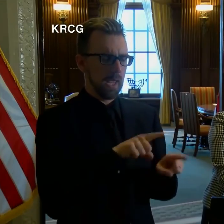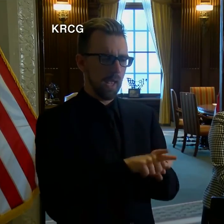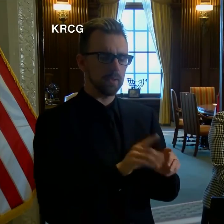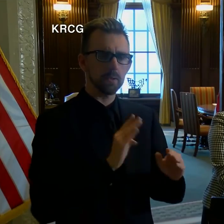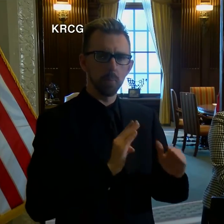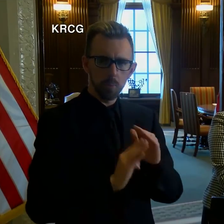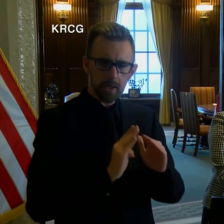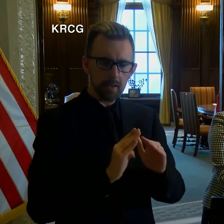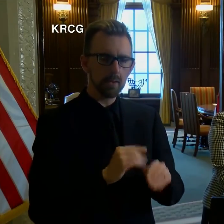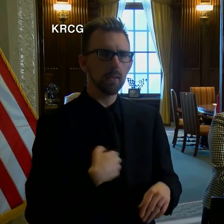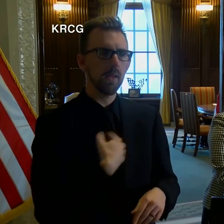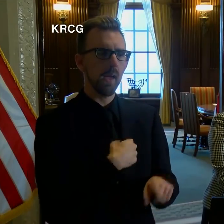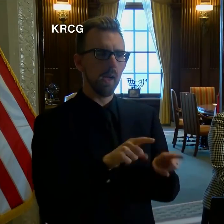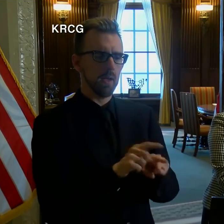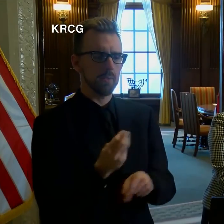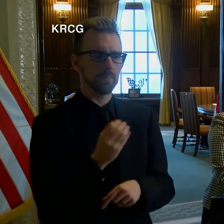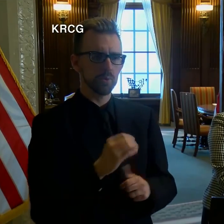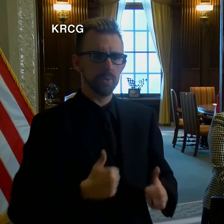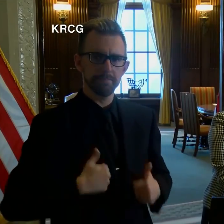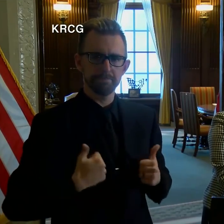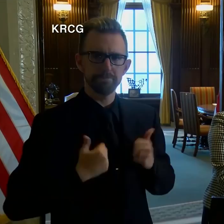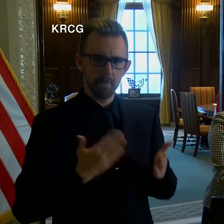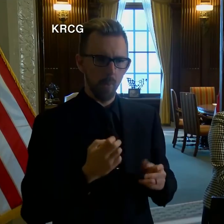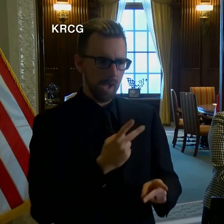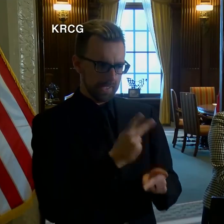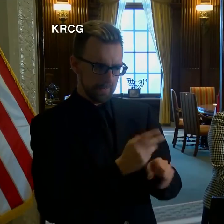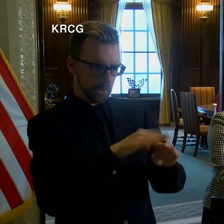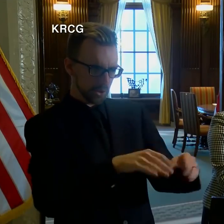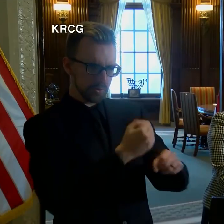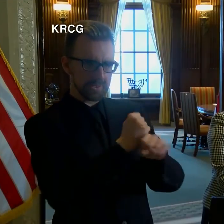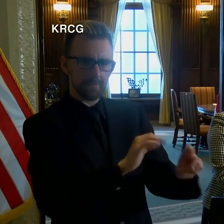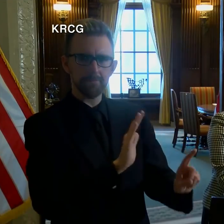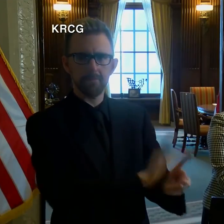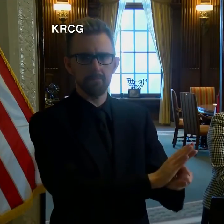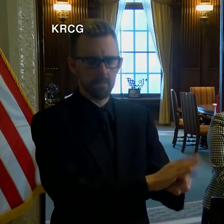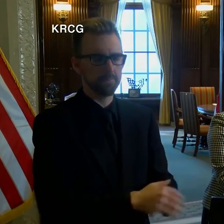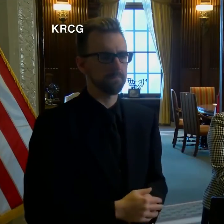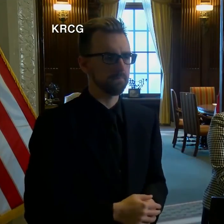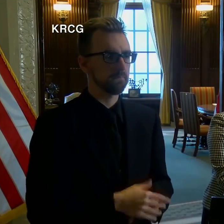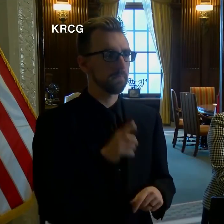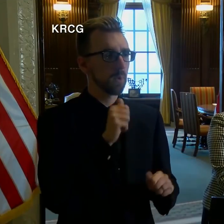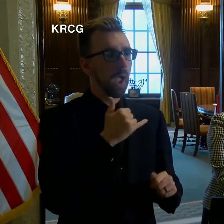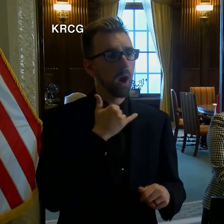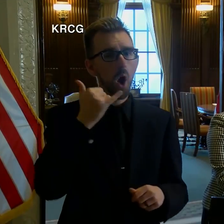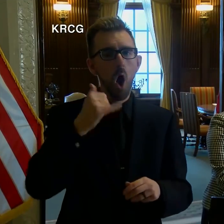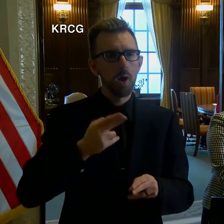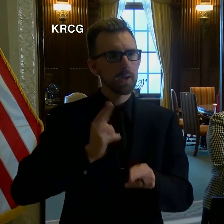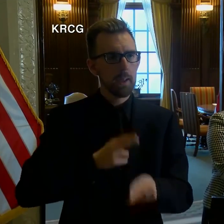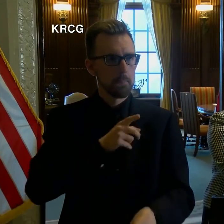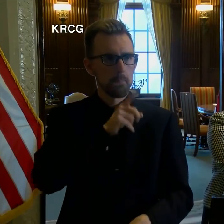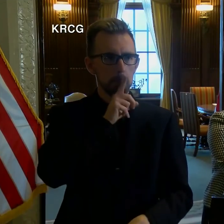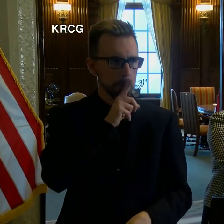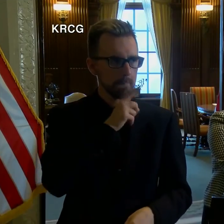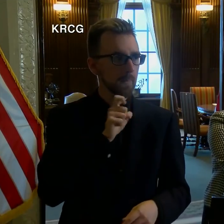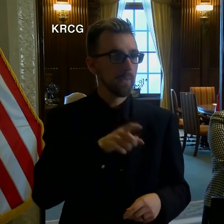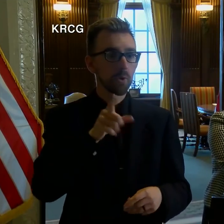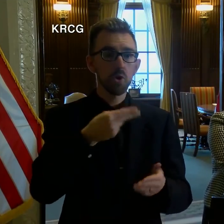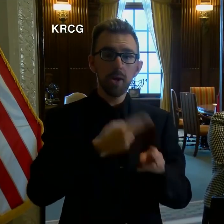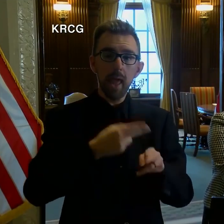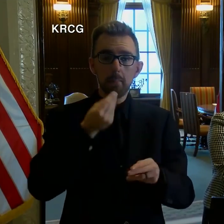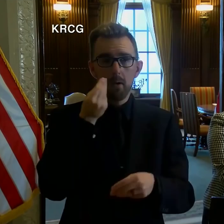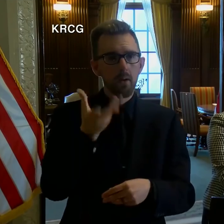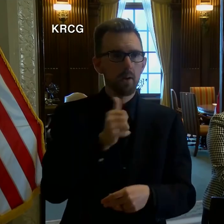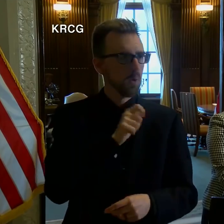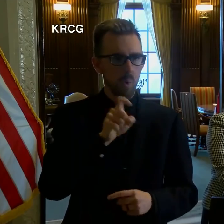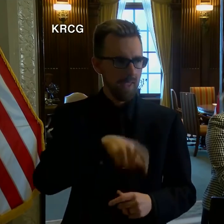and we as Missourians are able to keep kids safe. You can call and report anonymously. You do not have to keep your name or